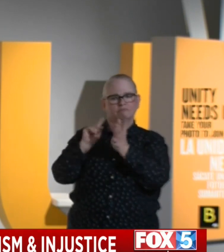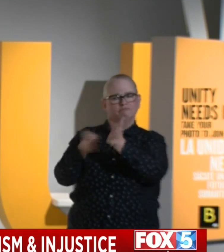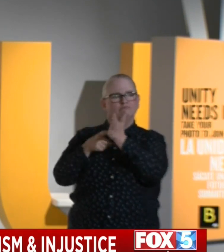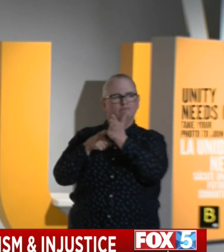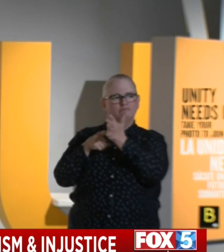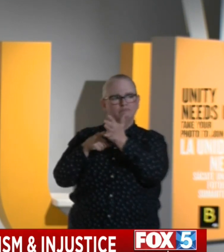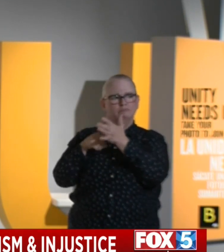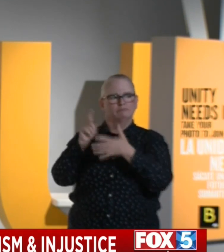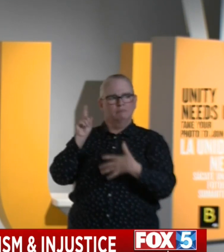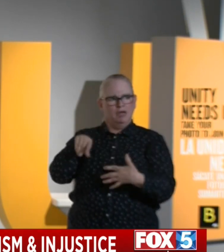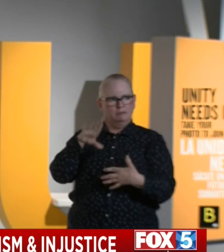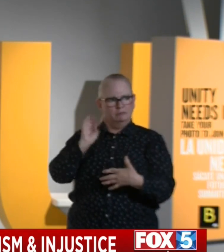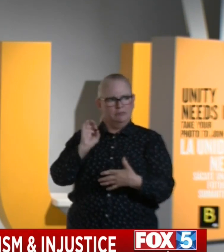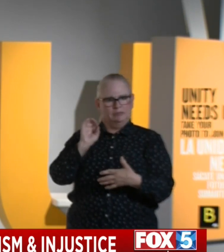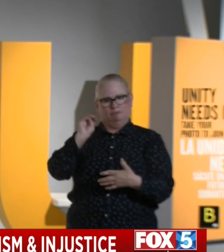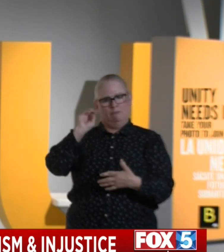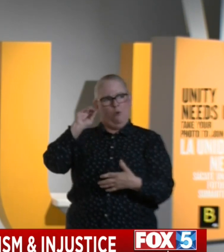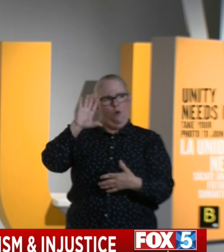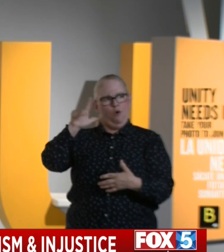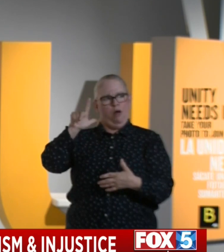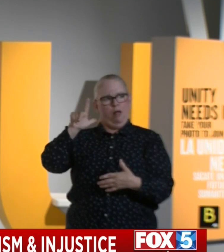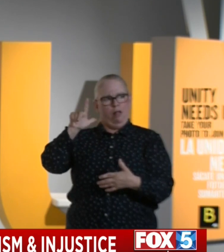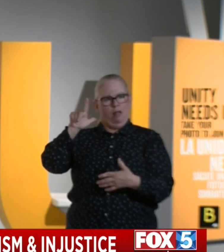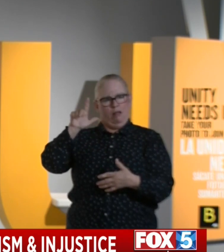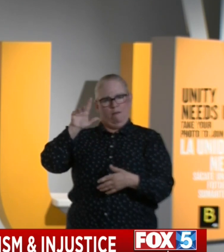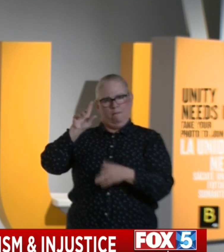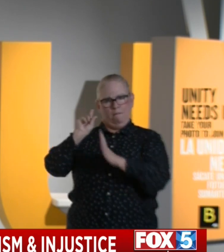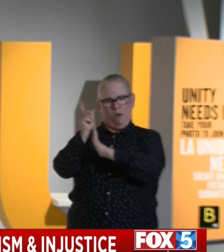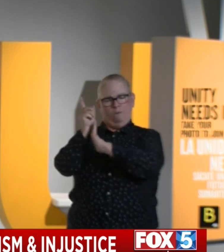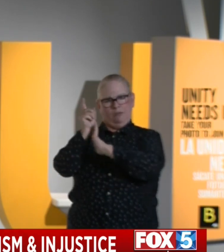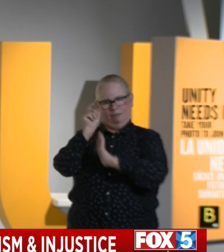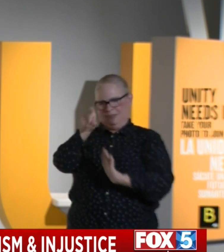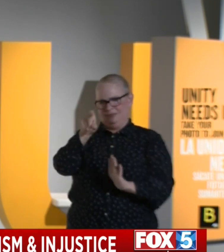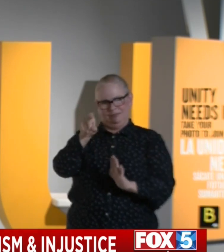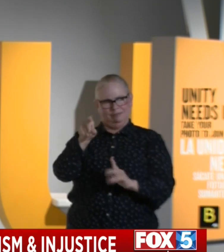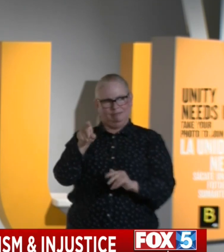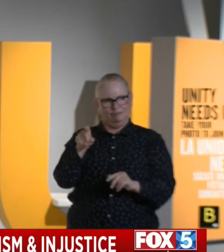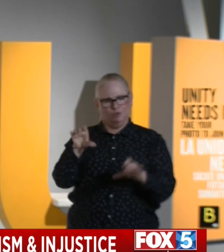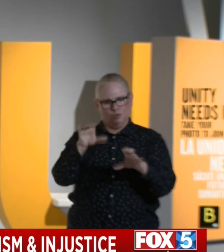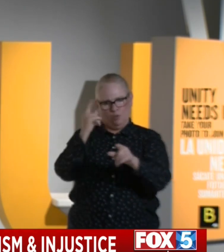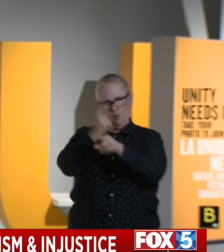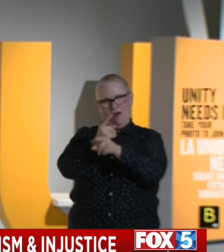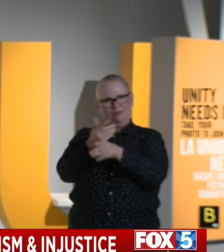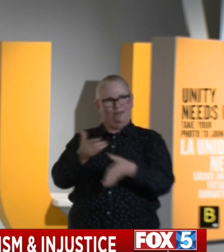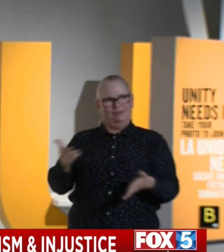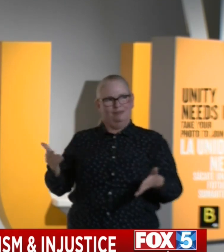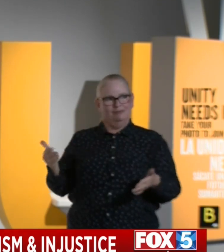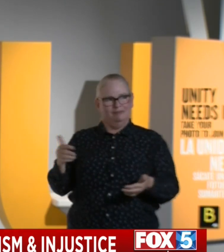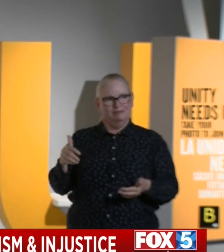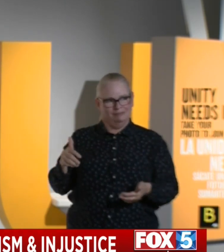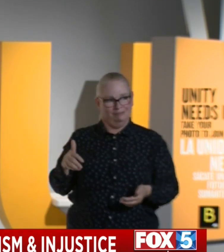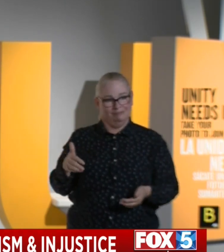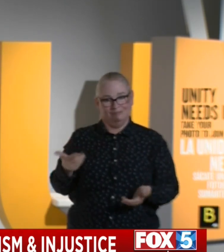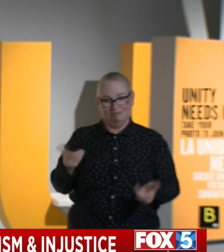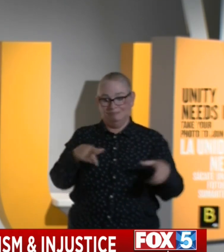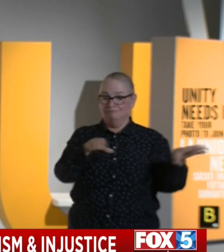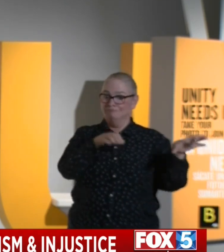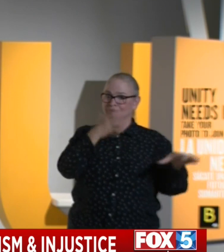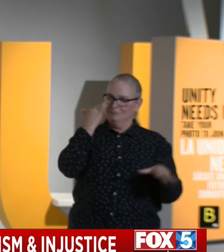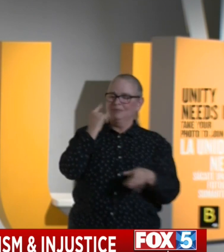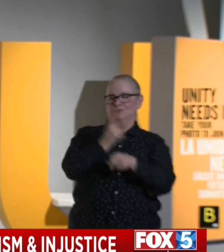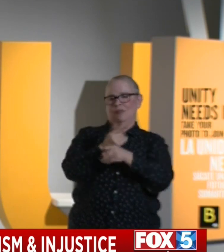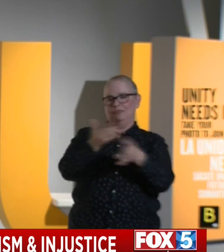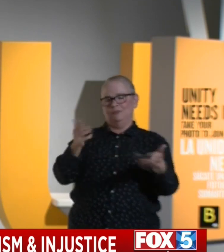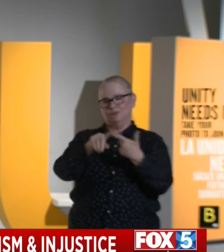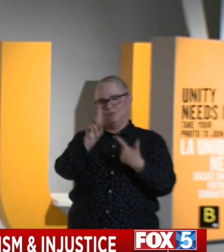moral moment and that we meet this moment and that we do so not because it's just the right thing to do, but it